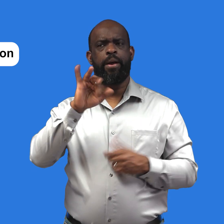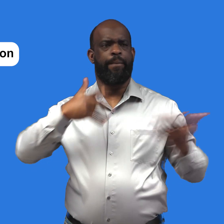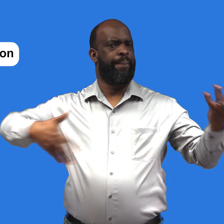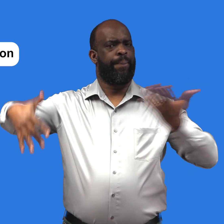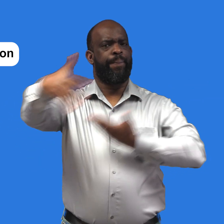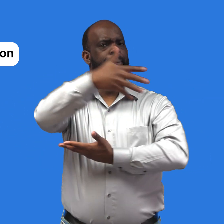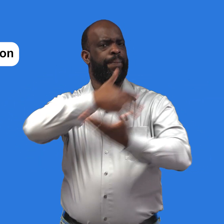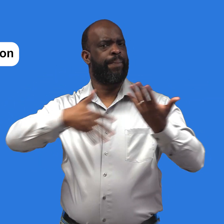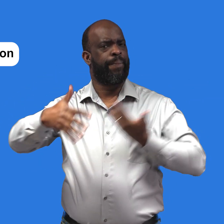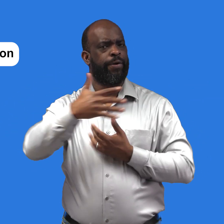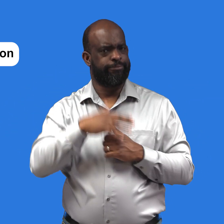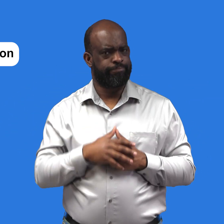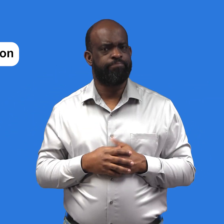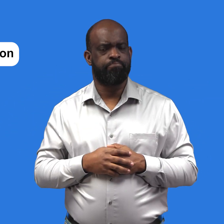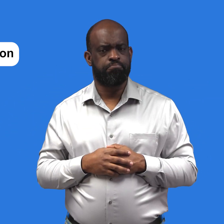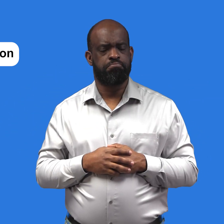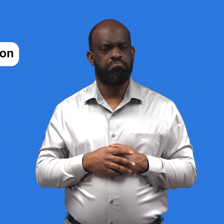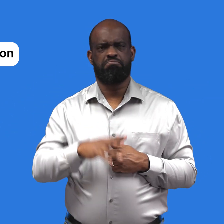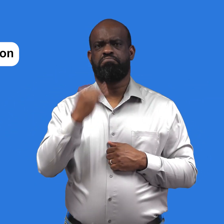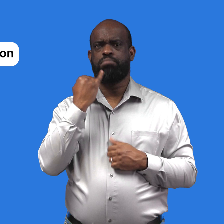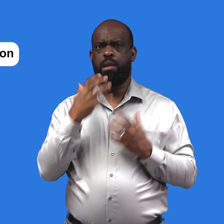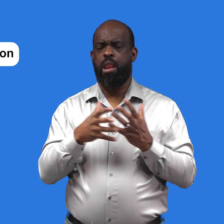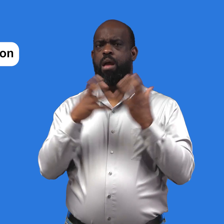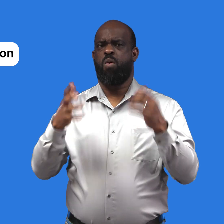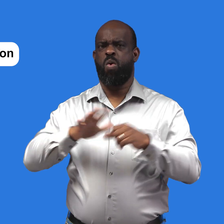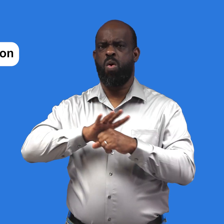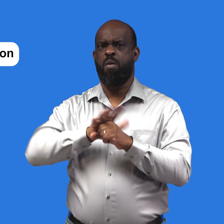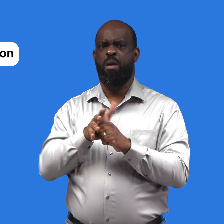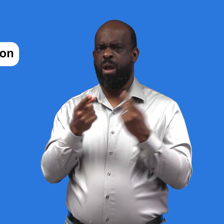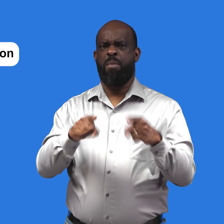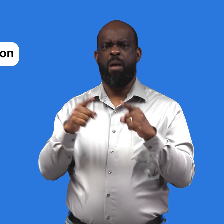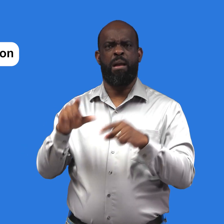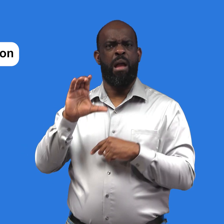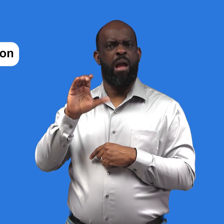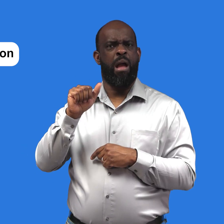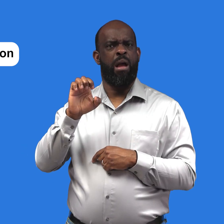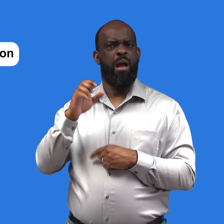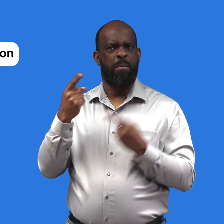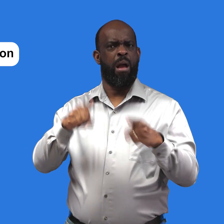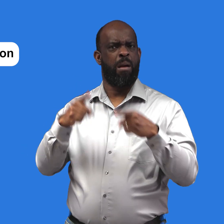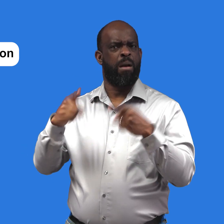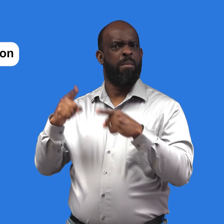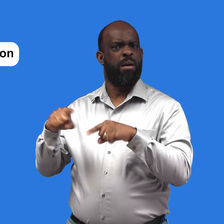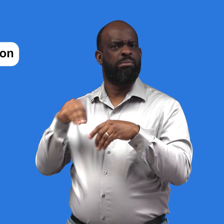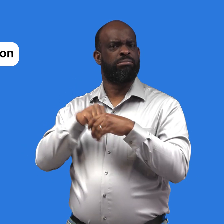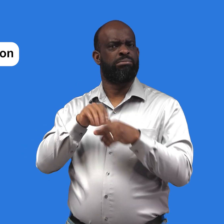If there are a lot of COVID-19 cases in your area or you're at